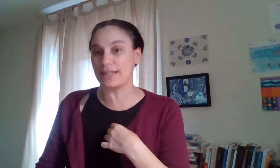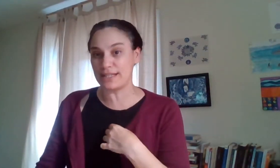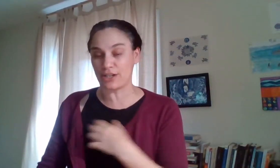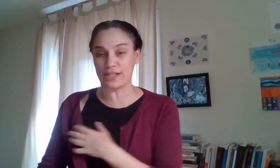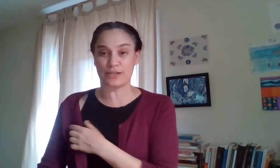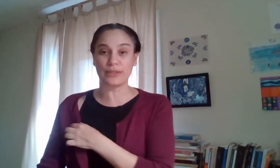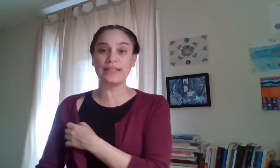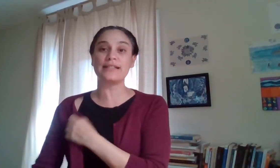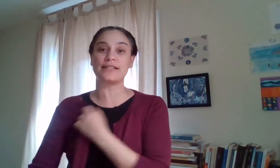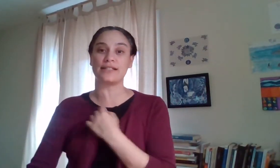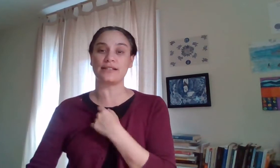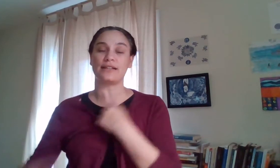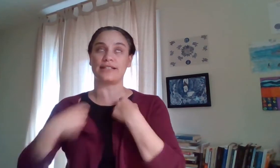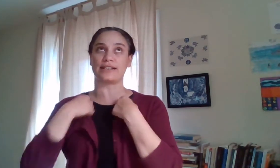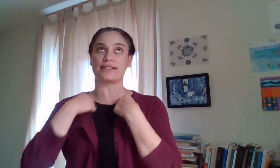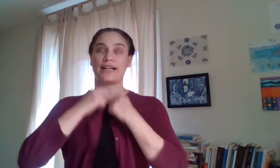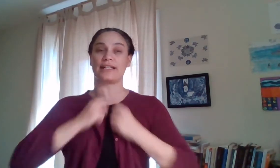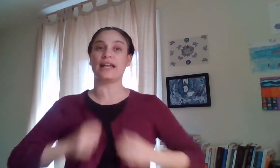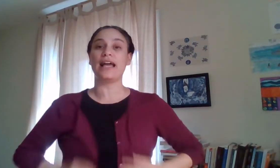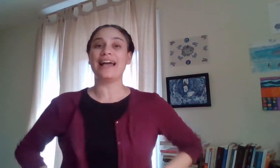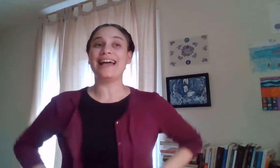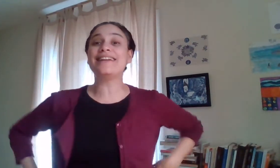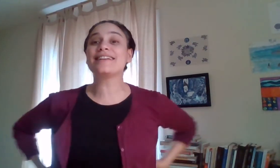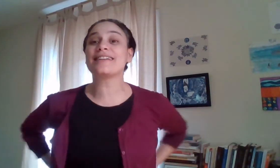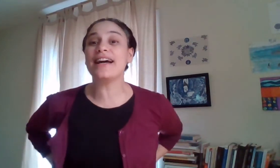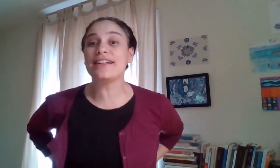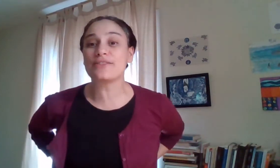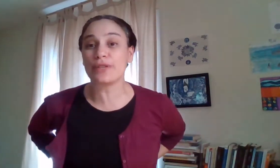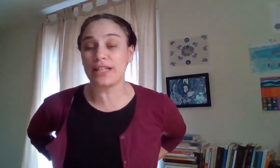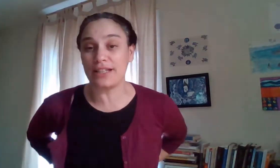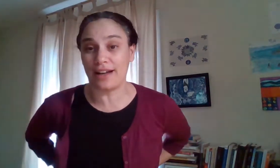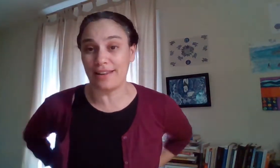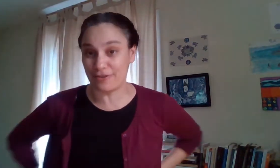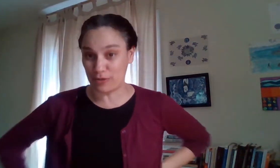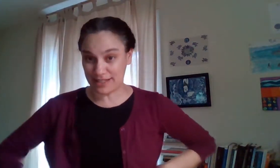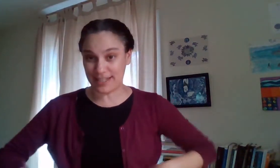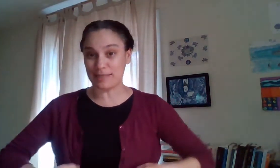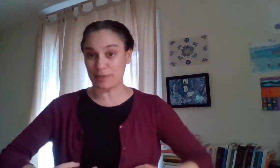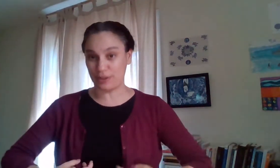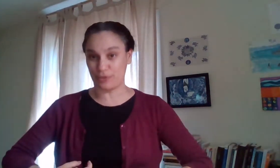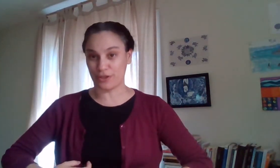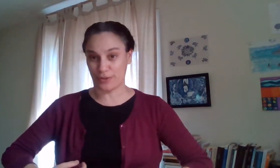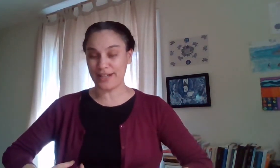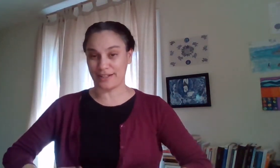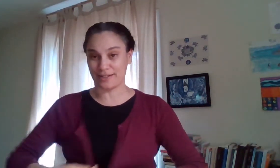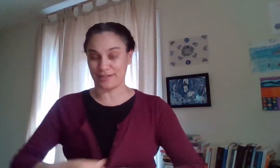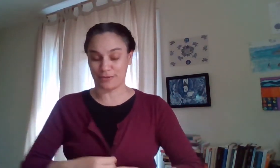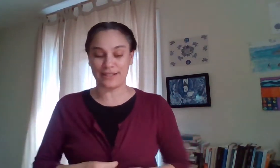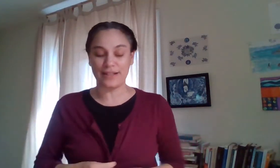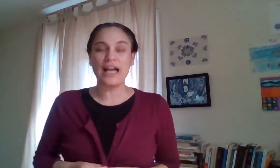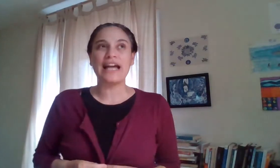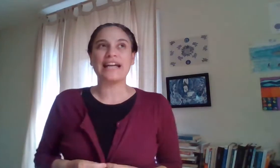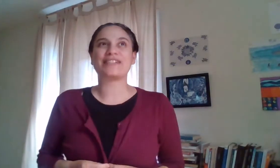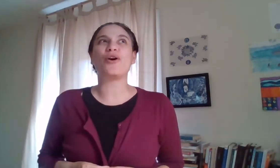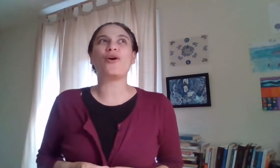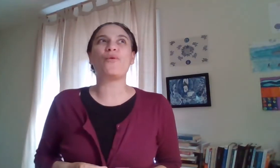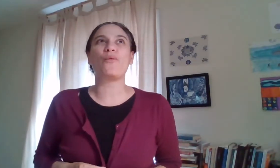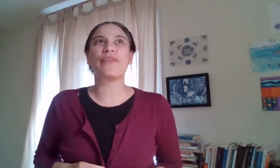starts releasing the anxiety and the anxiety is really a lot of what stands between you and your writing right so with